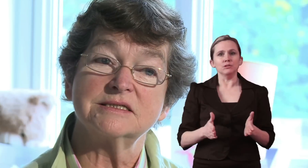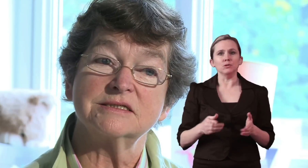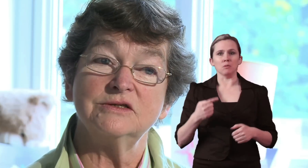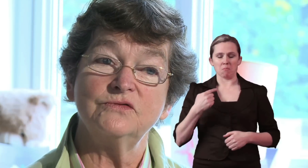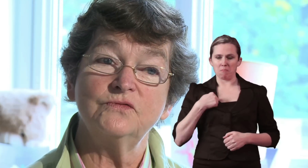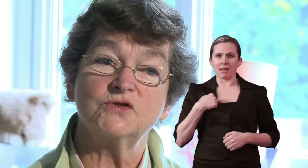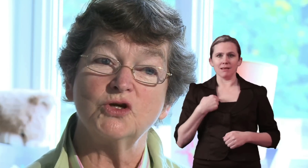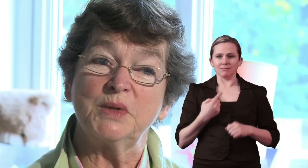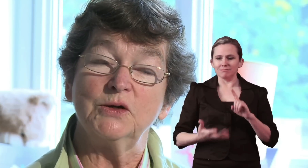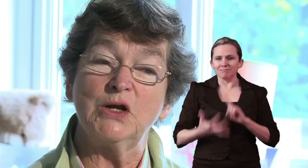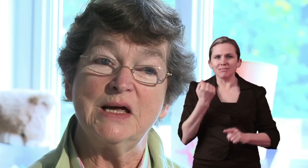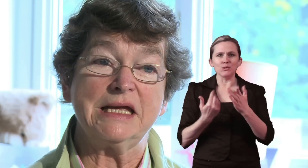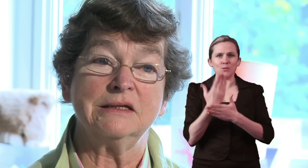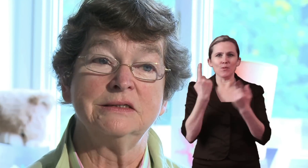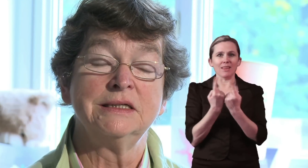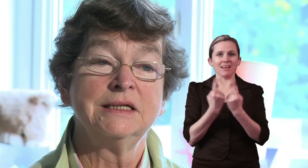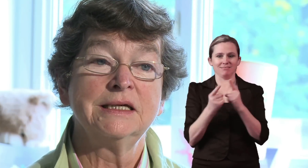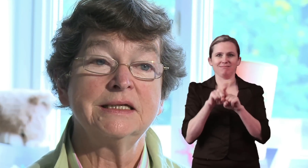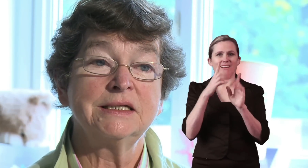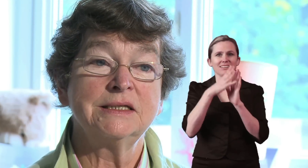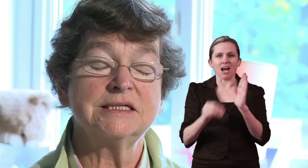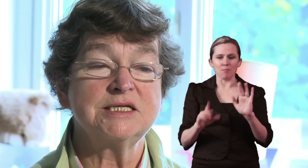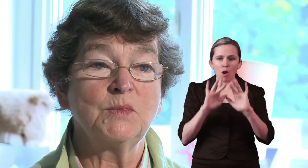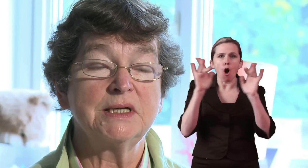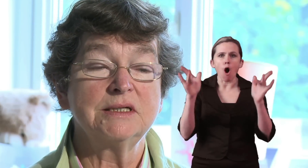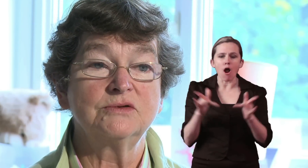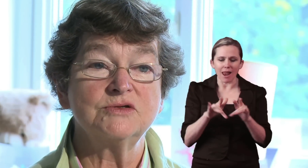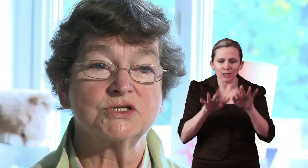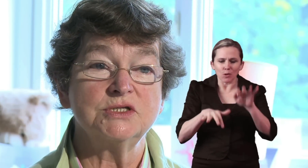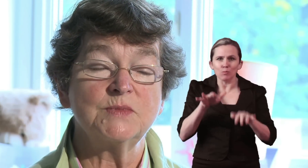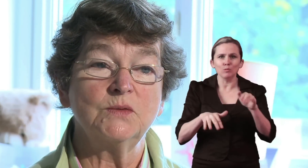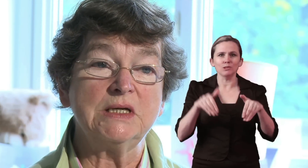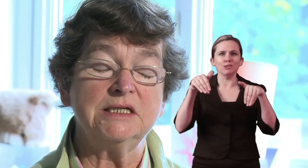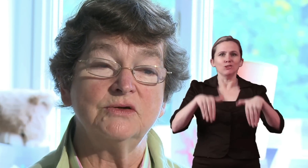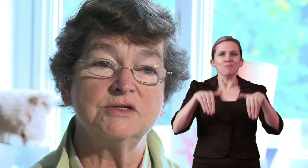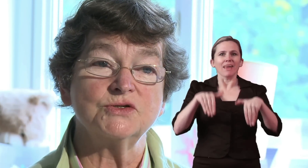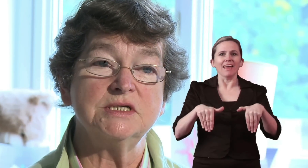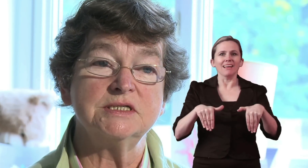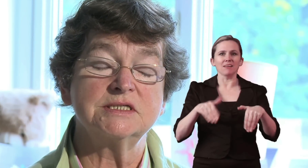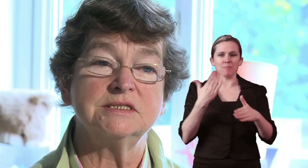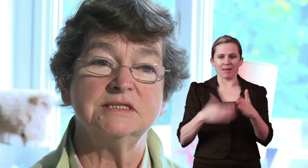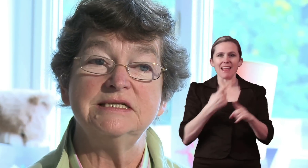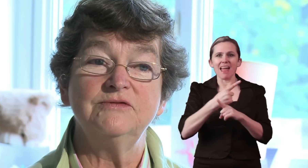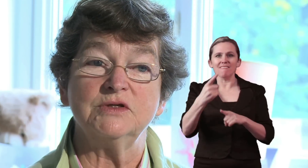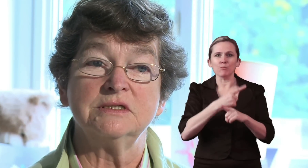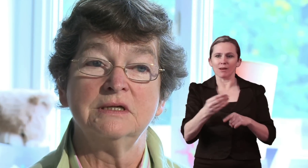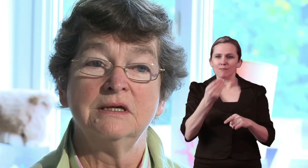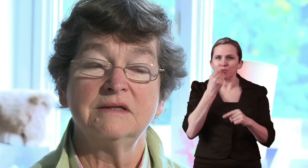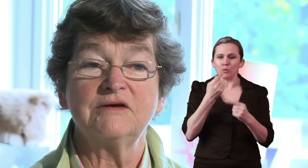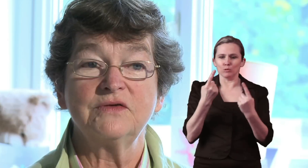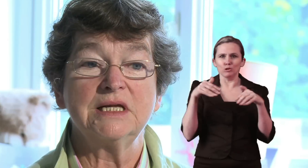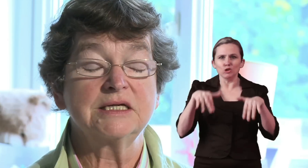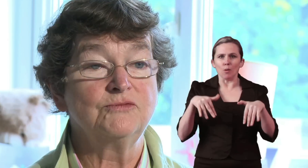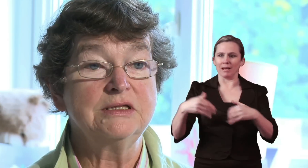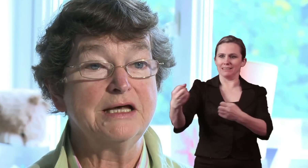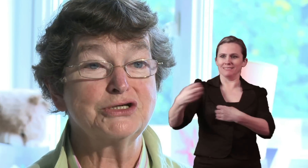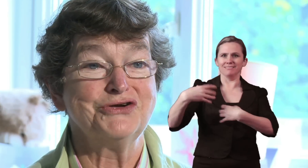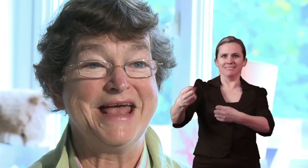of shopping online and getting my groceries my weekly groceries delivered. That felt like a real luxury